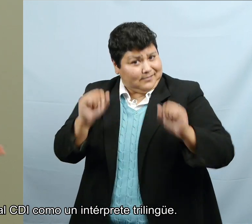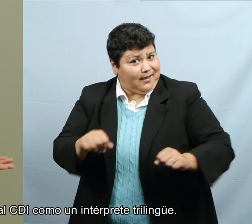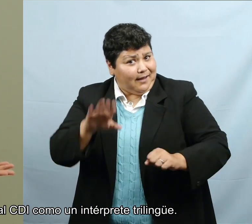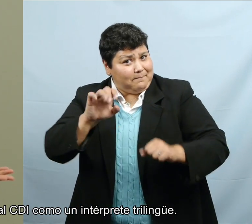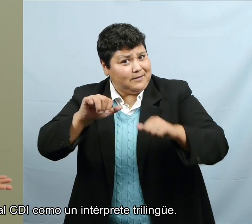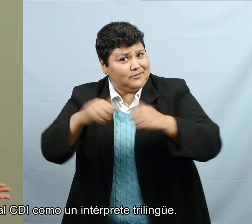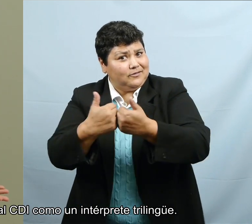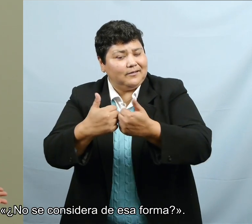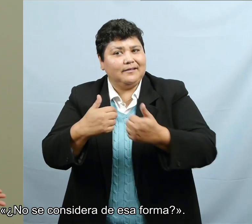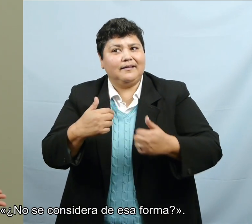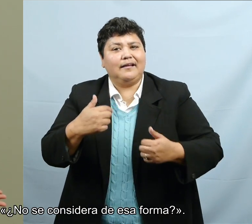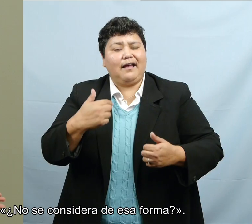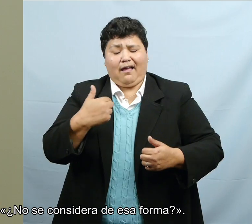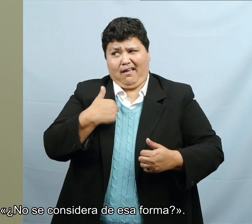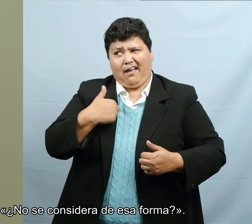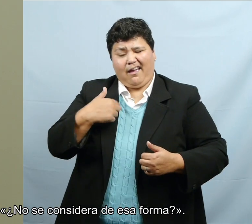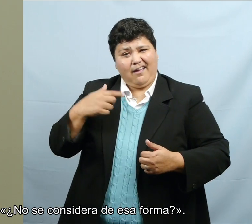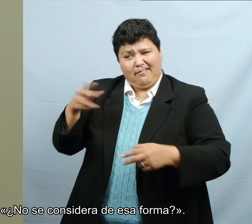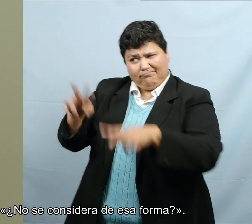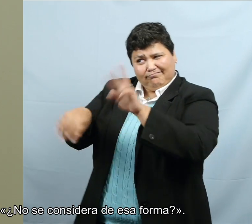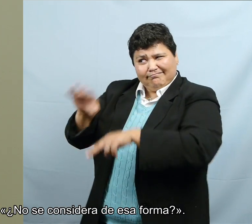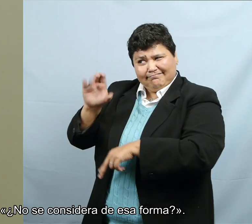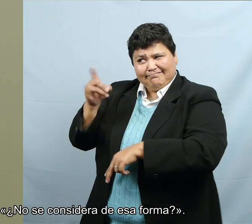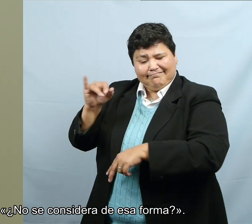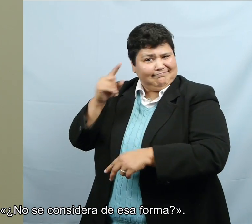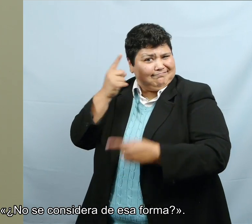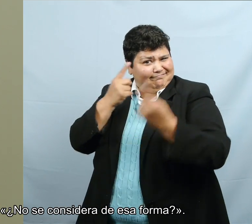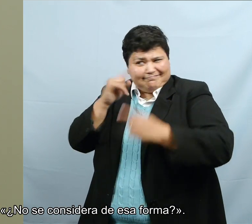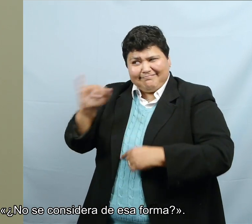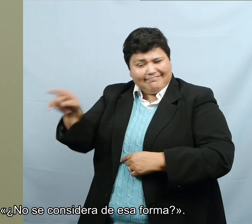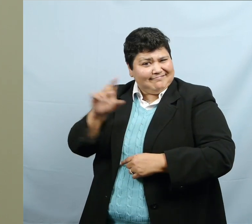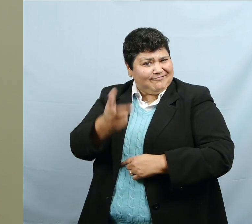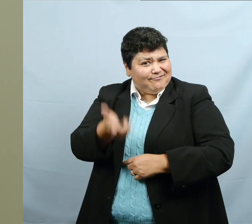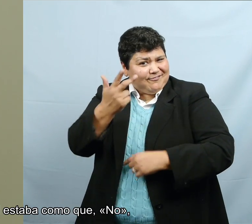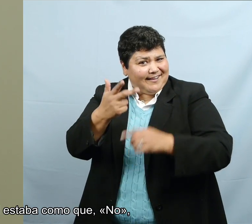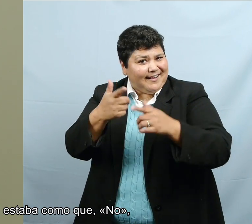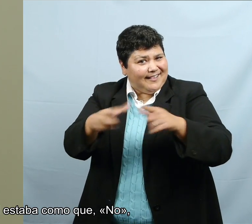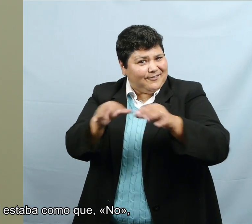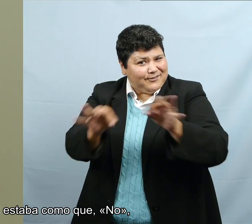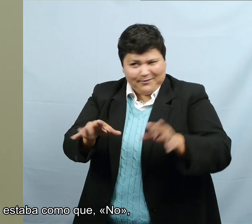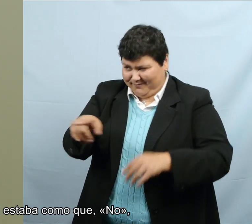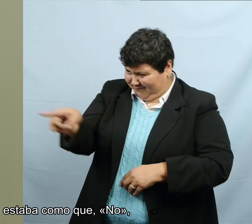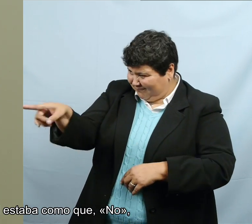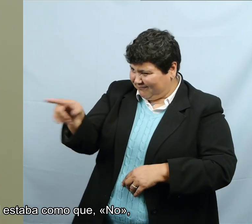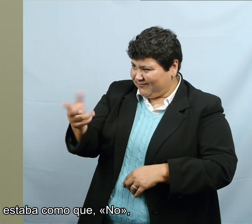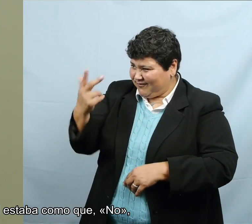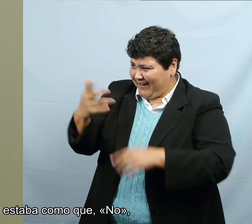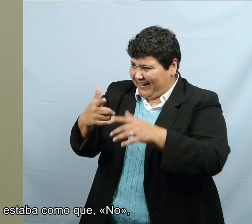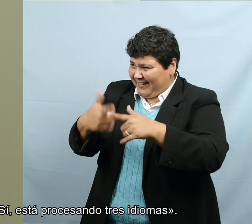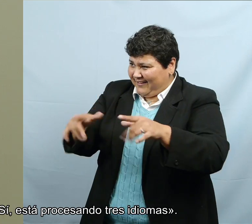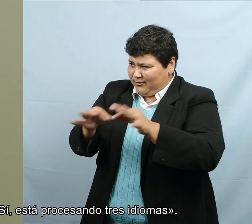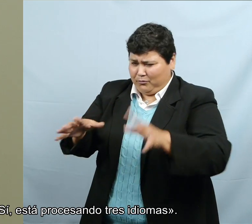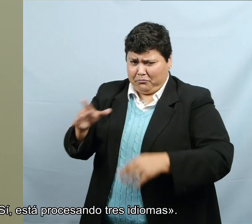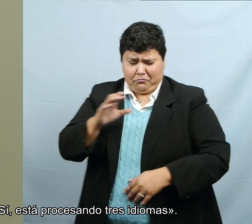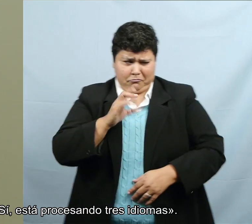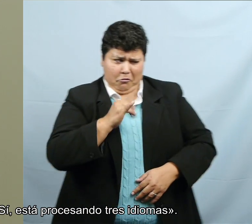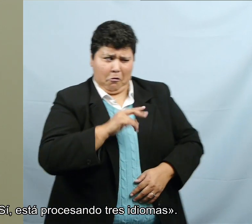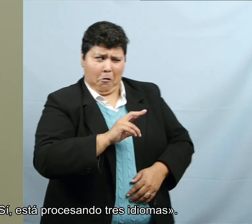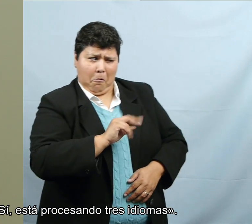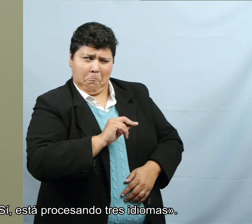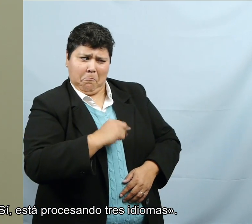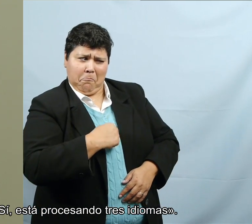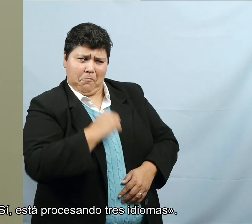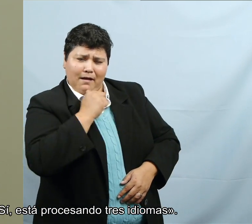as a trilingual interpreter. I even asked, you know, don't you see yourself that way? And the CDI was like, no, I'm like, yeah,